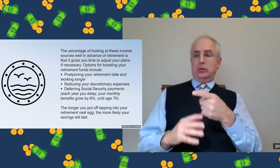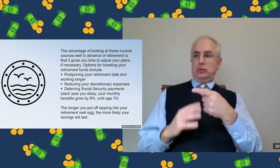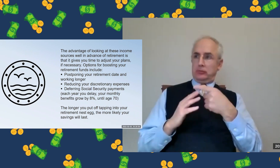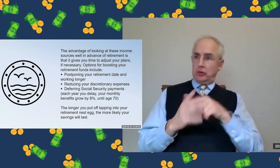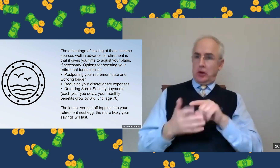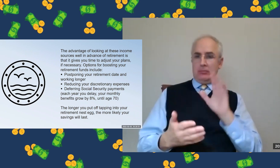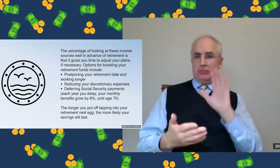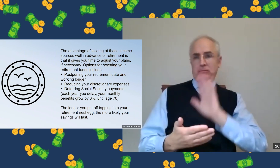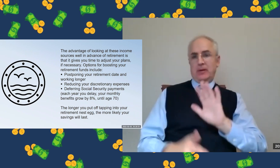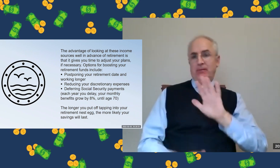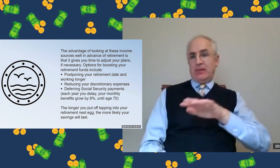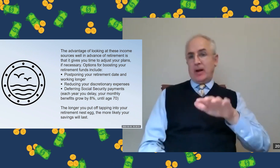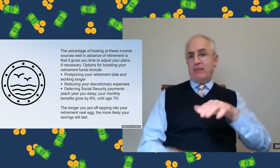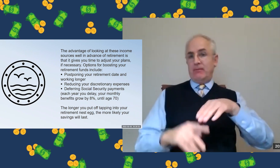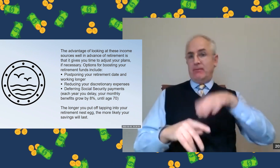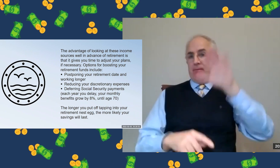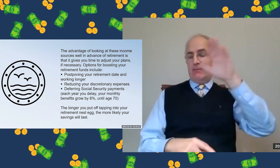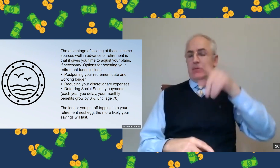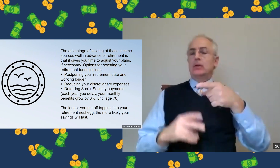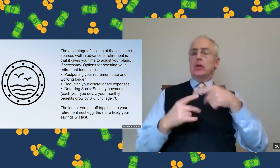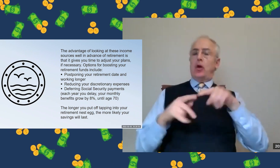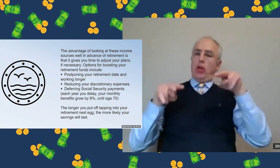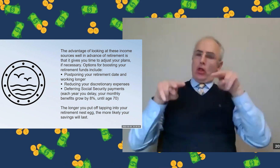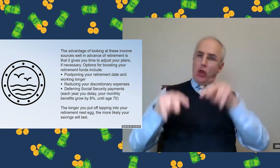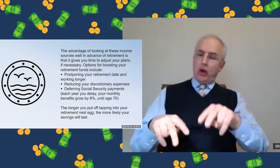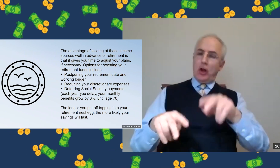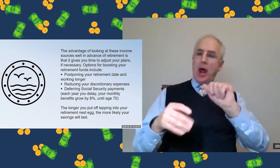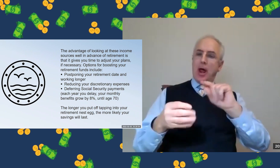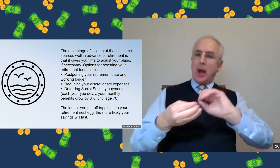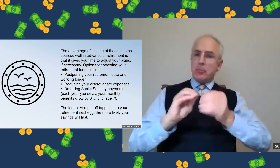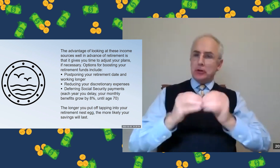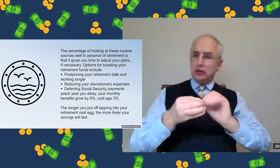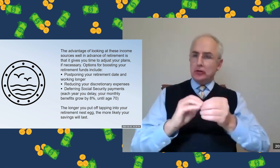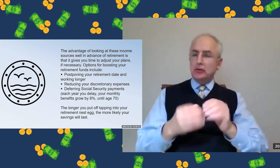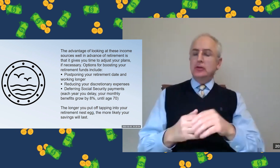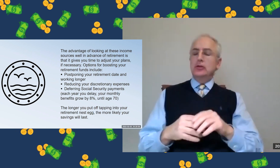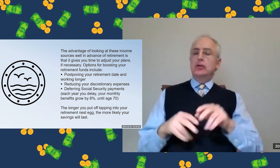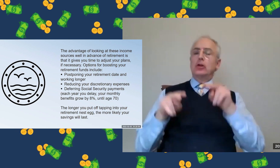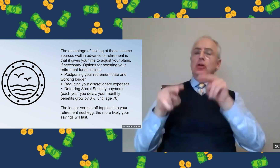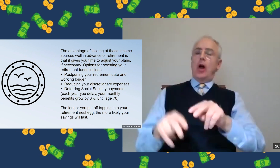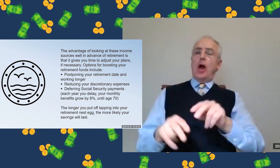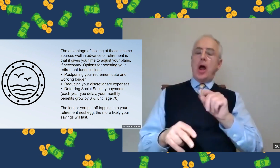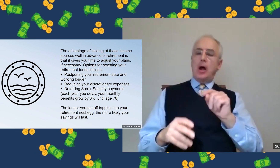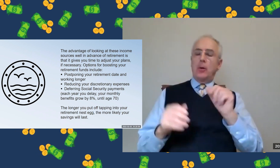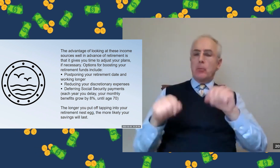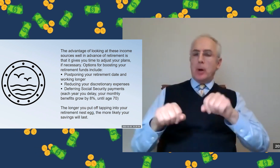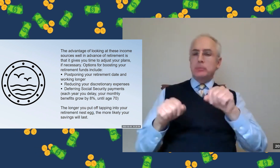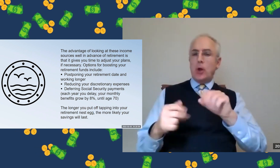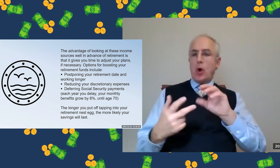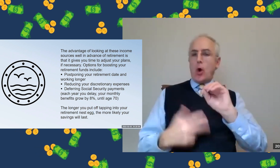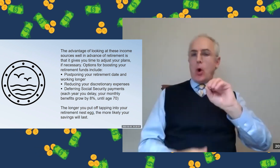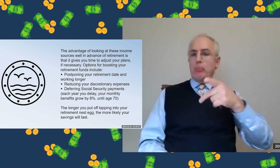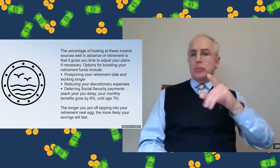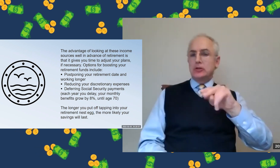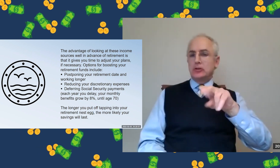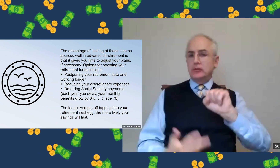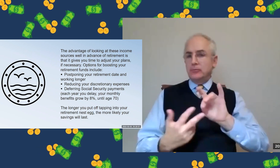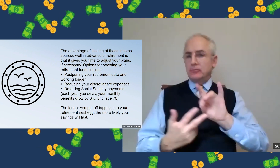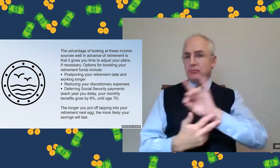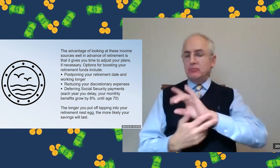The starting point is essentially 55 and above, but you really got to look at the numbers, and